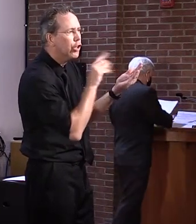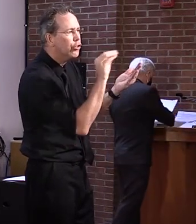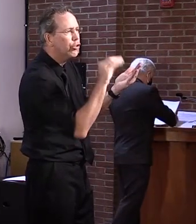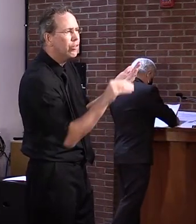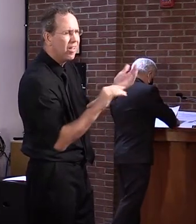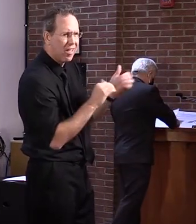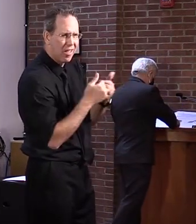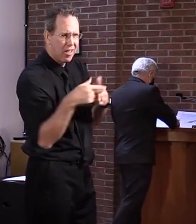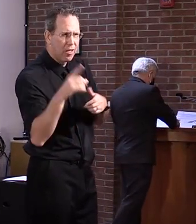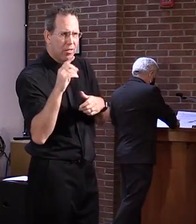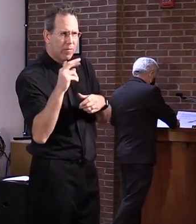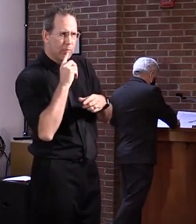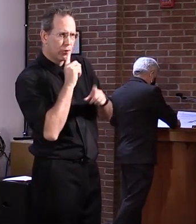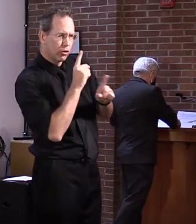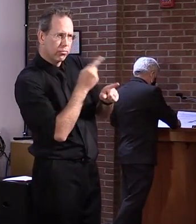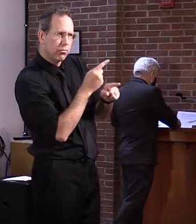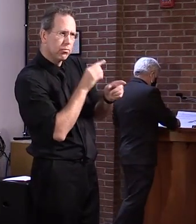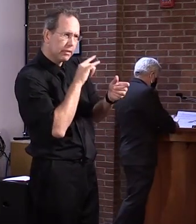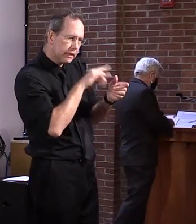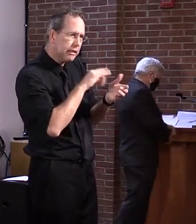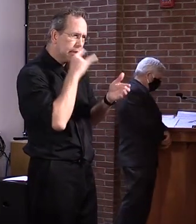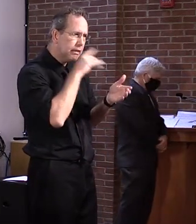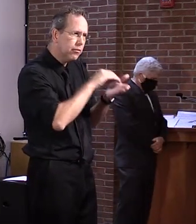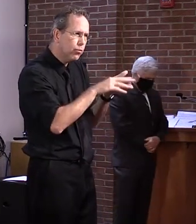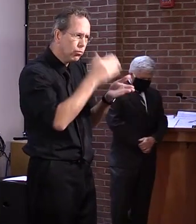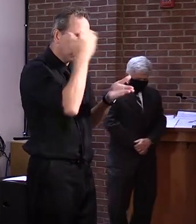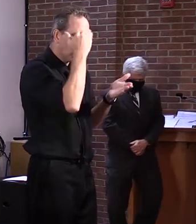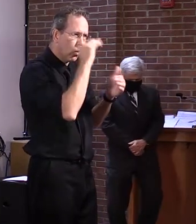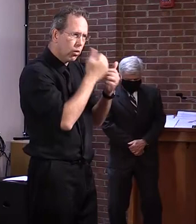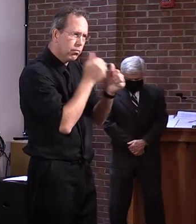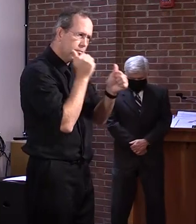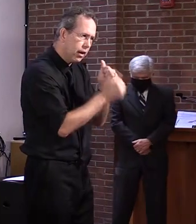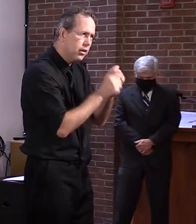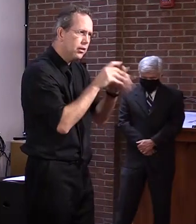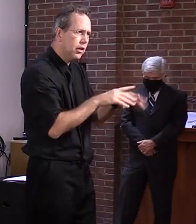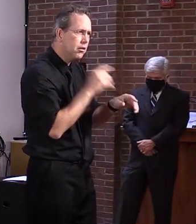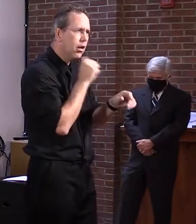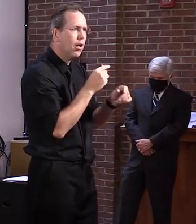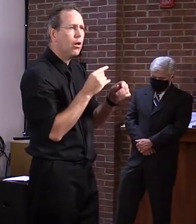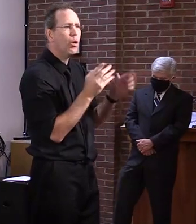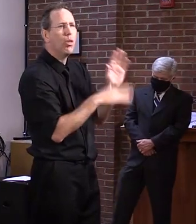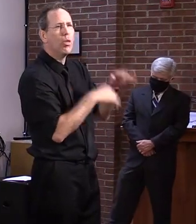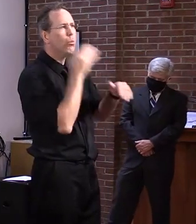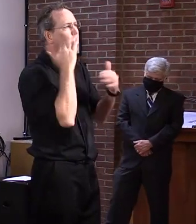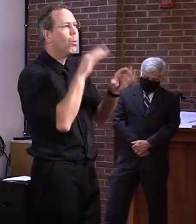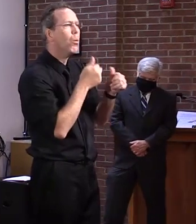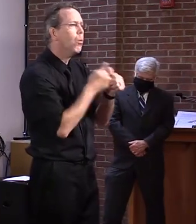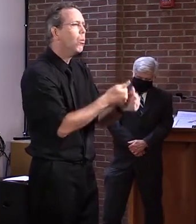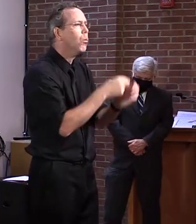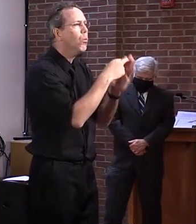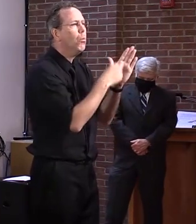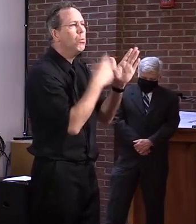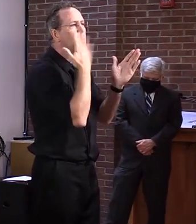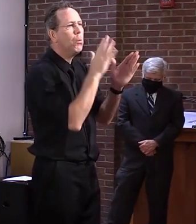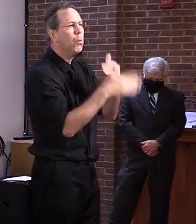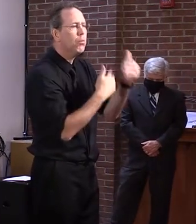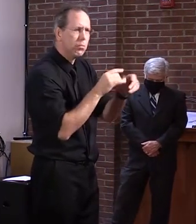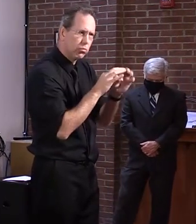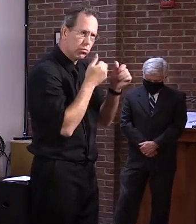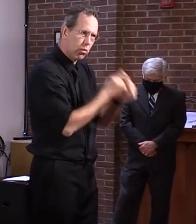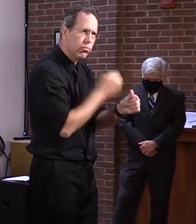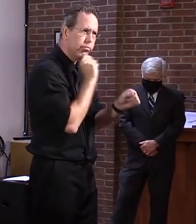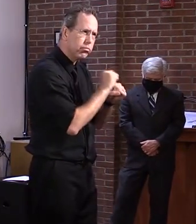that they have their camera on. I'm wondering if the state does anything with the DMV testing in order to